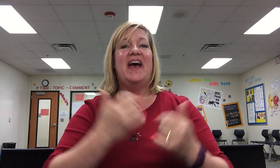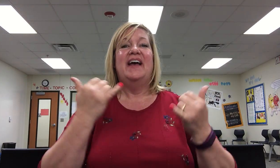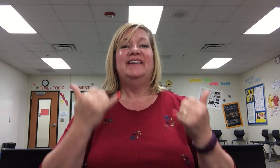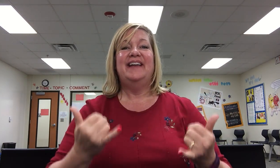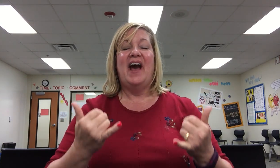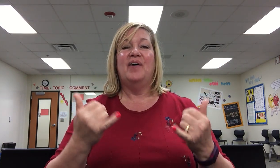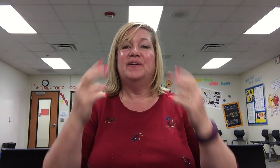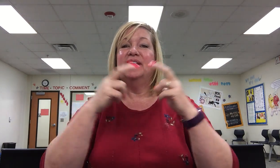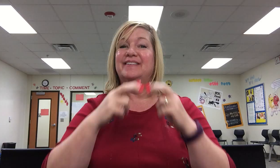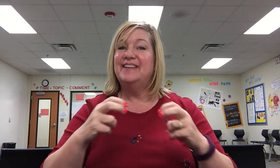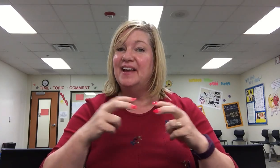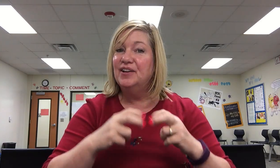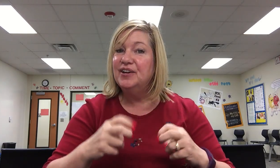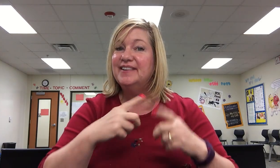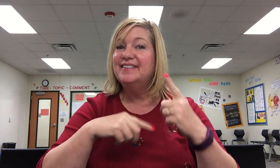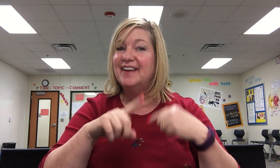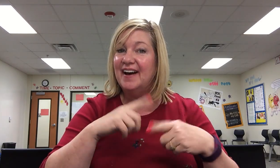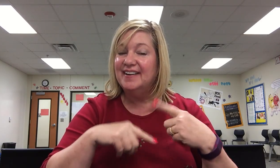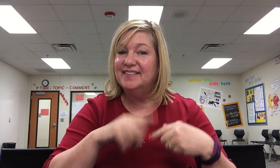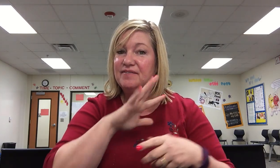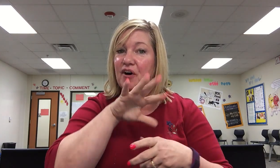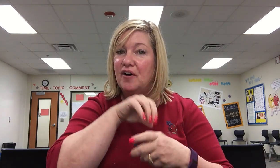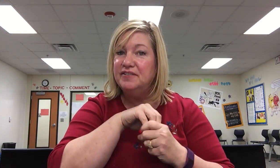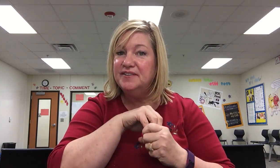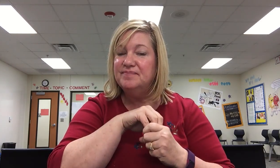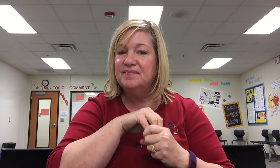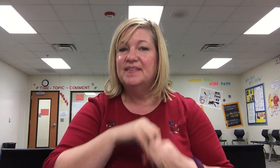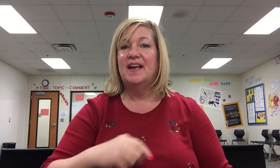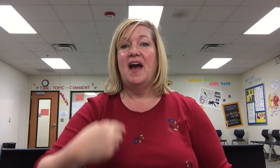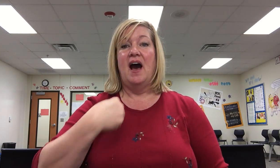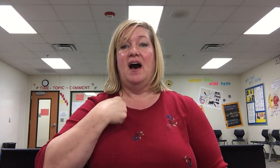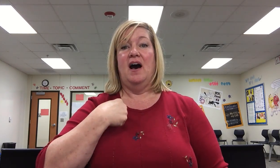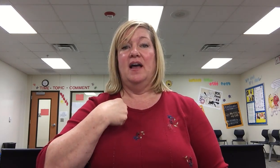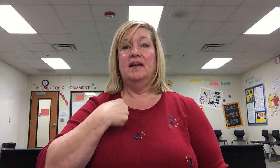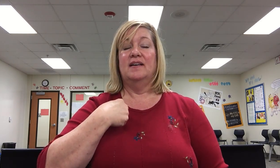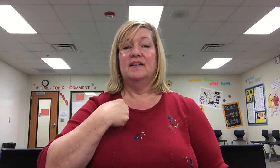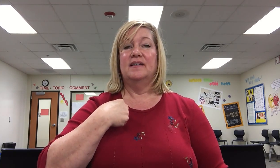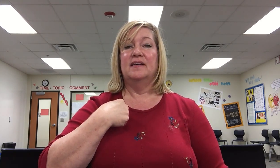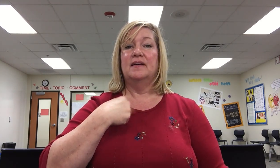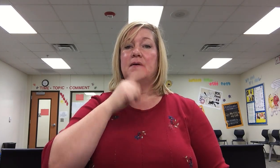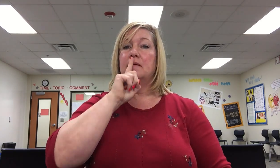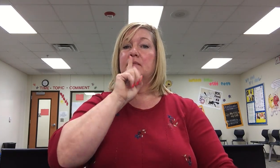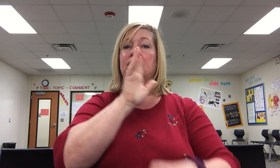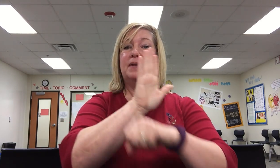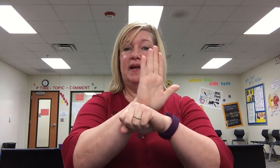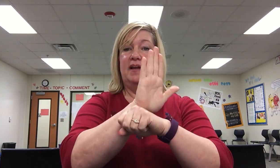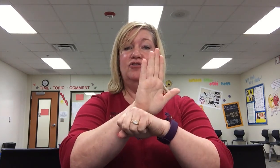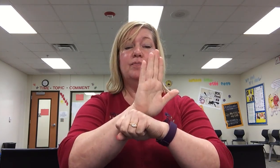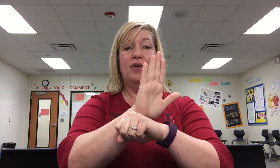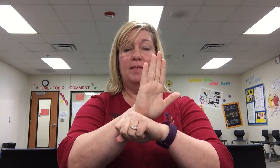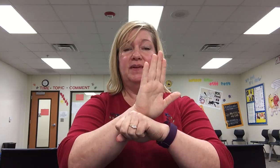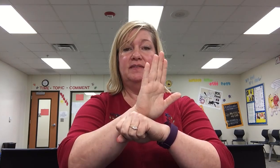Now, let's take a look at the signs involved. I pledge or promise